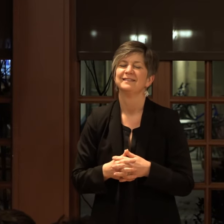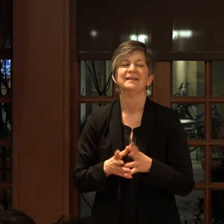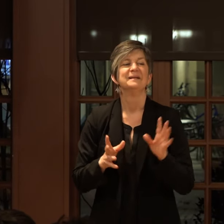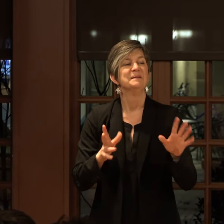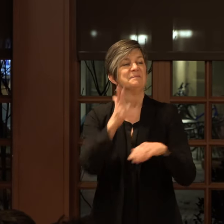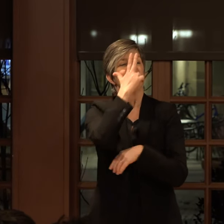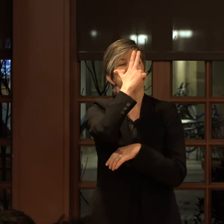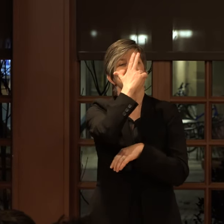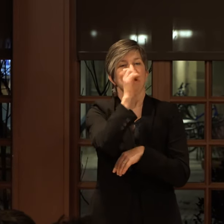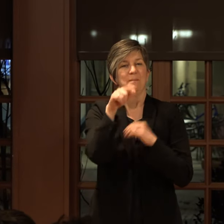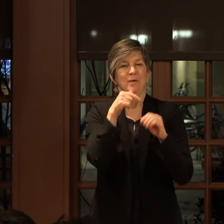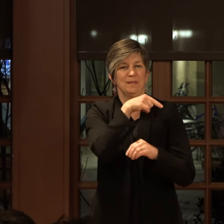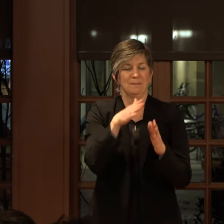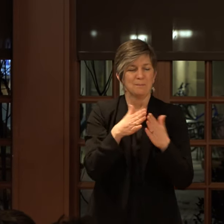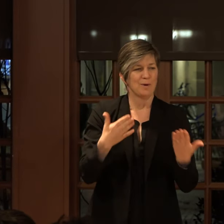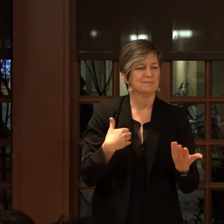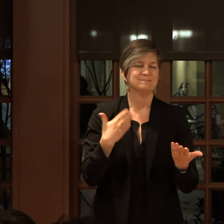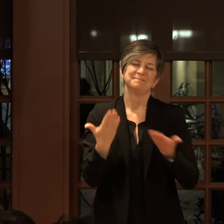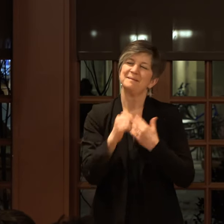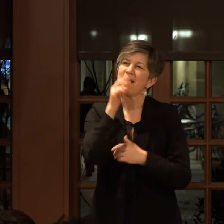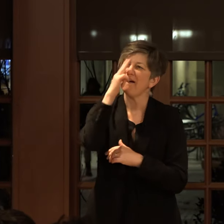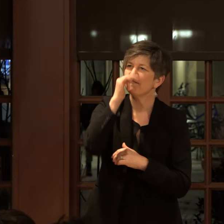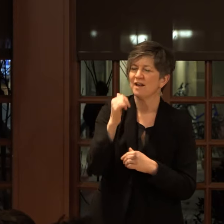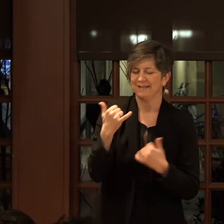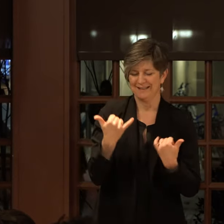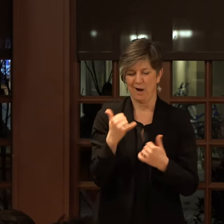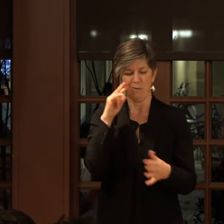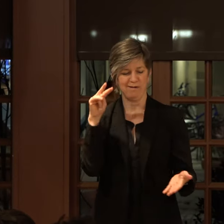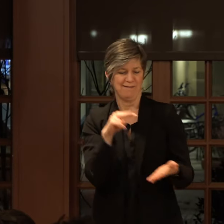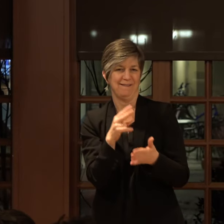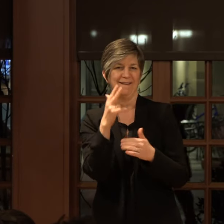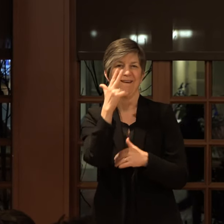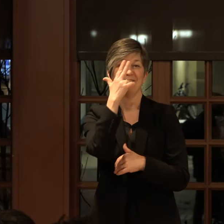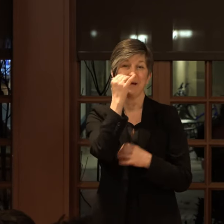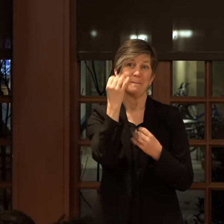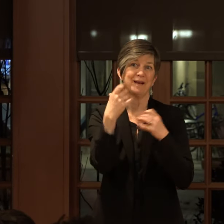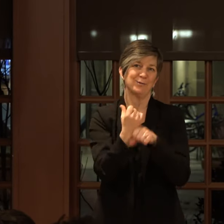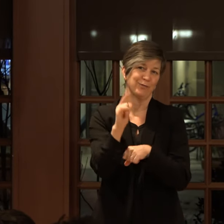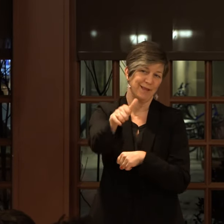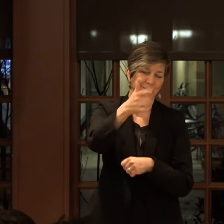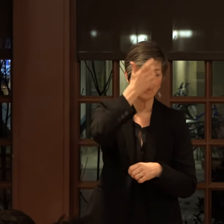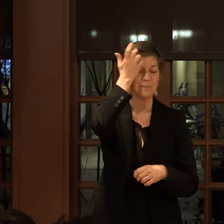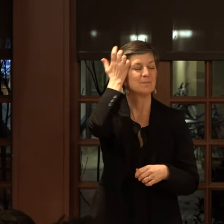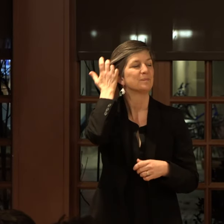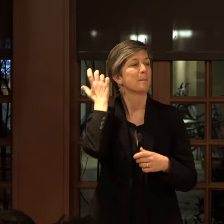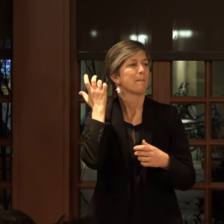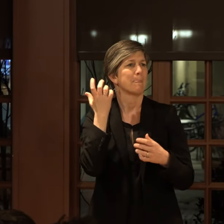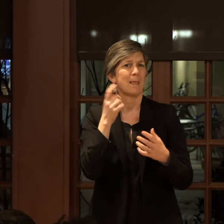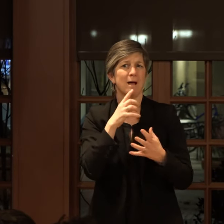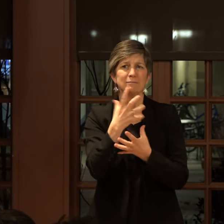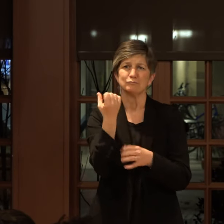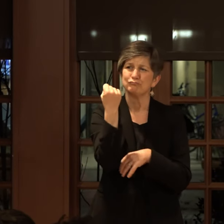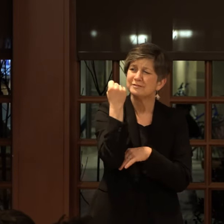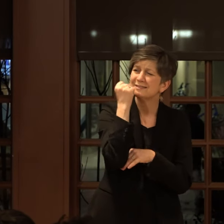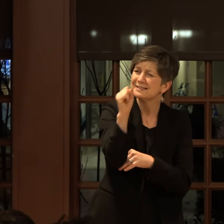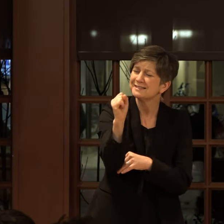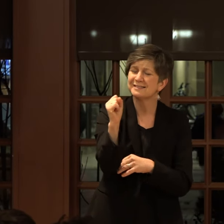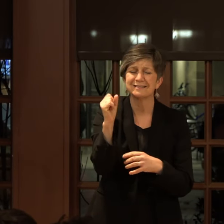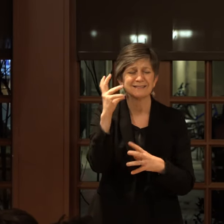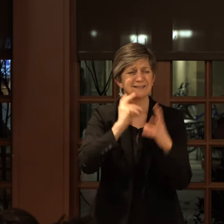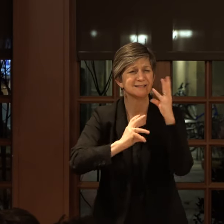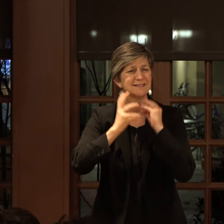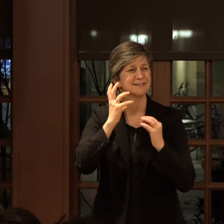The funny thing about this book, or I don't know that it's funny. It's funny to me now, years later. Was how much resistance I got for,